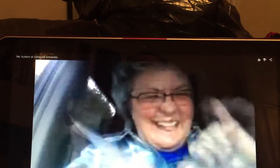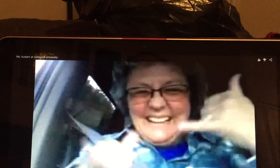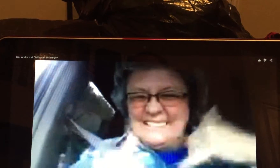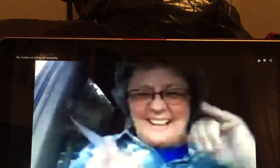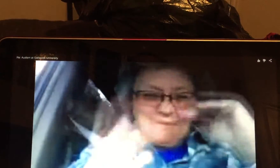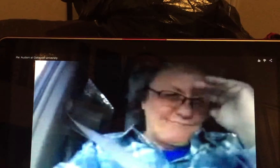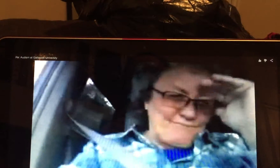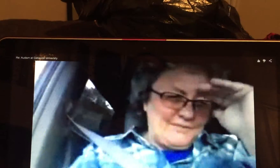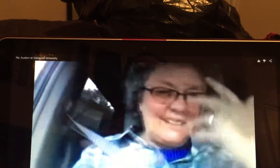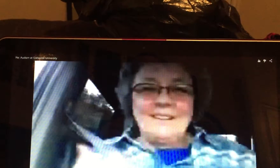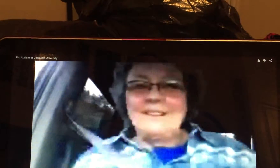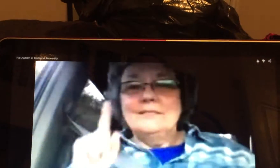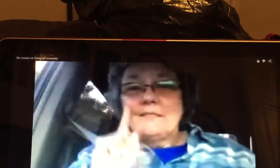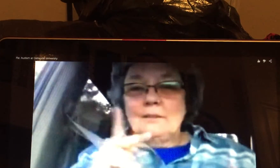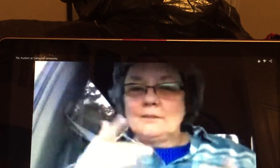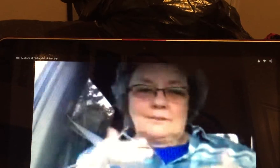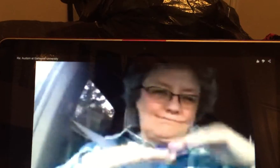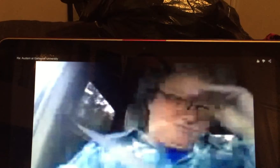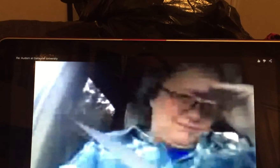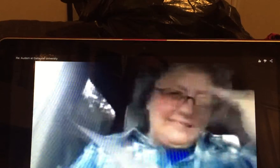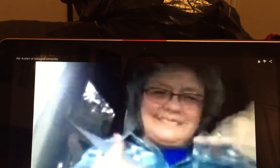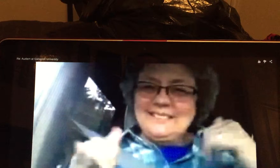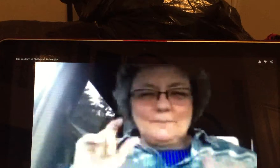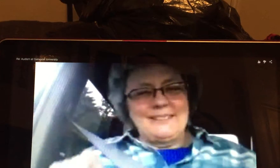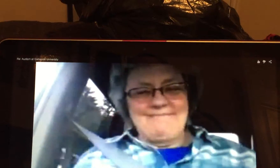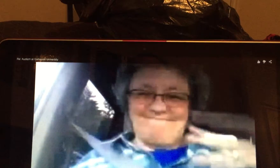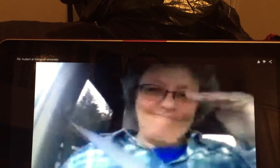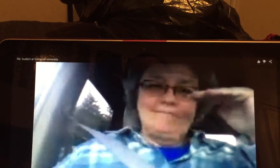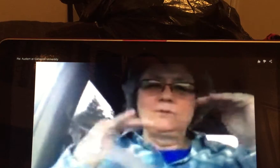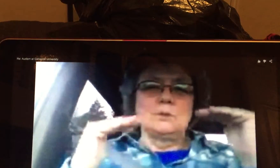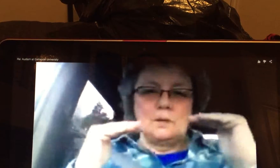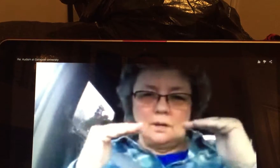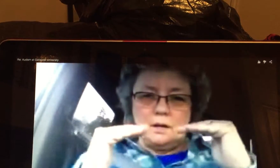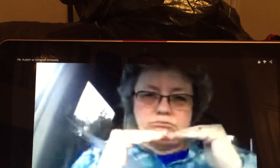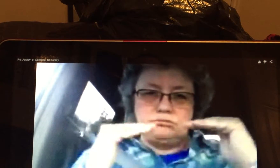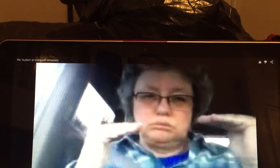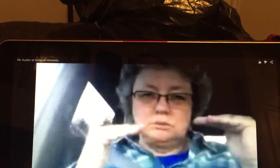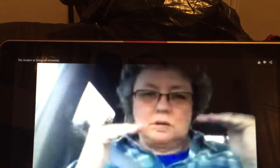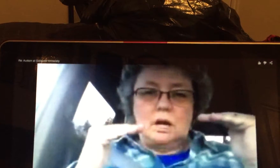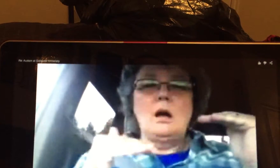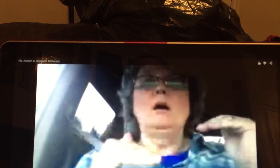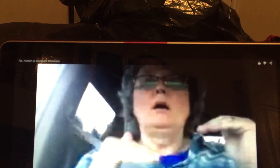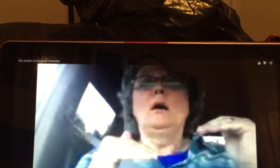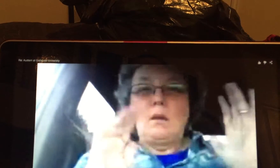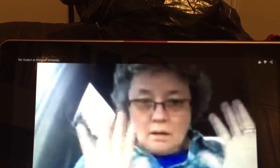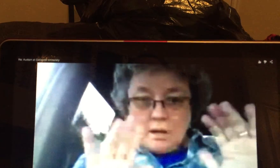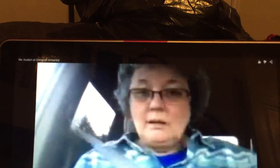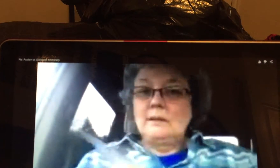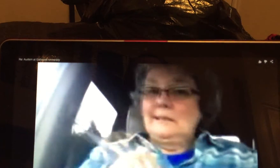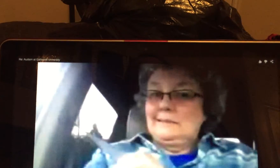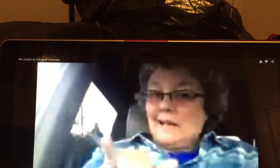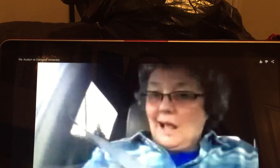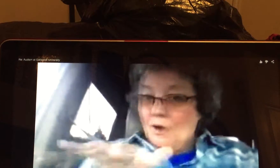and that feeling of unfairness it needs to be brought up and we need to be treated as equals